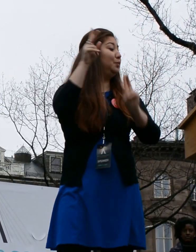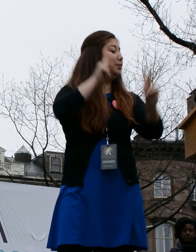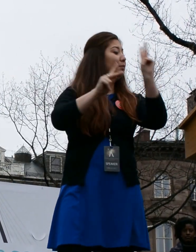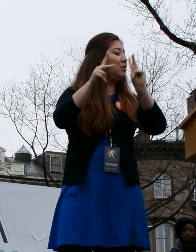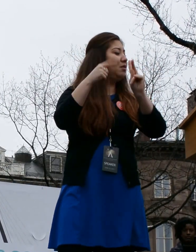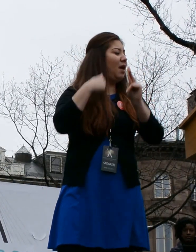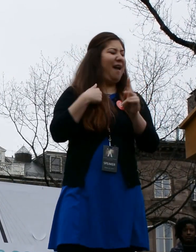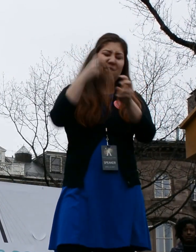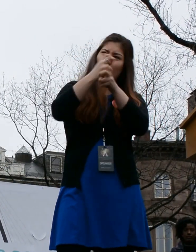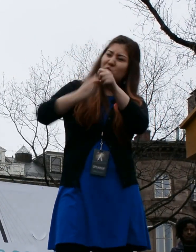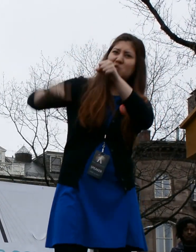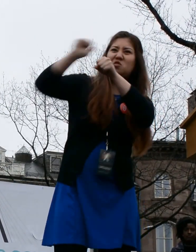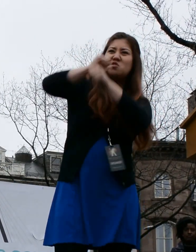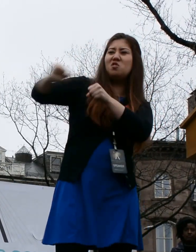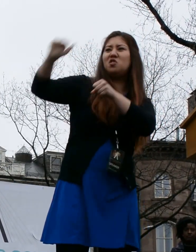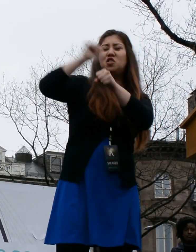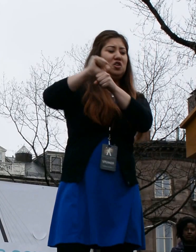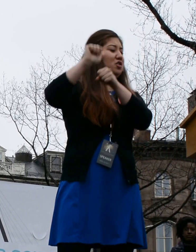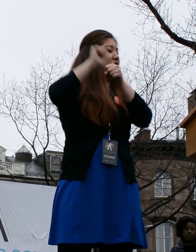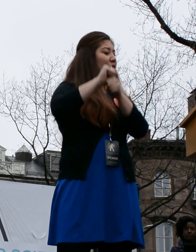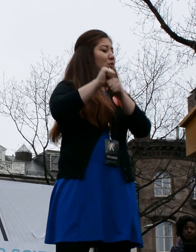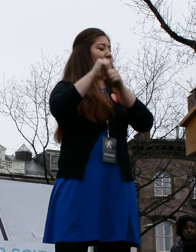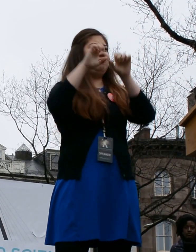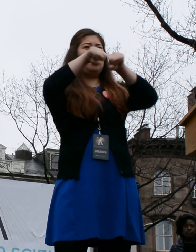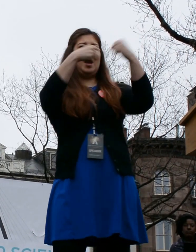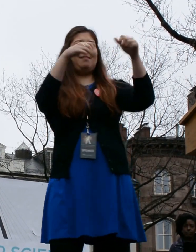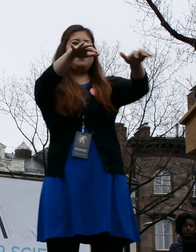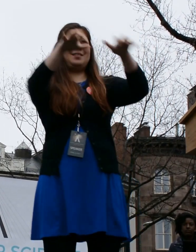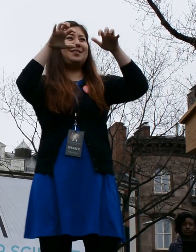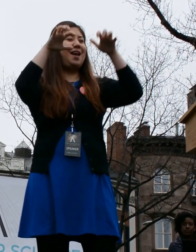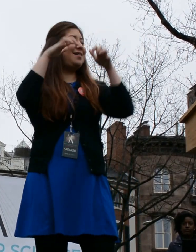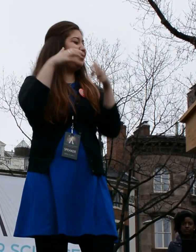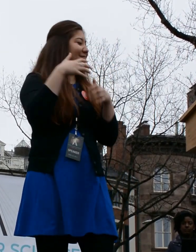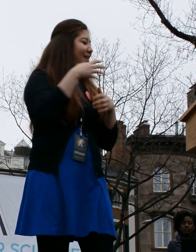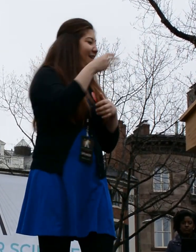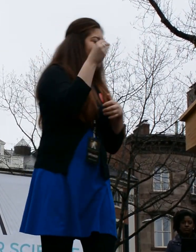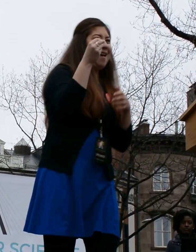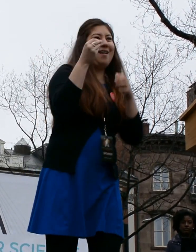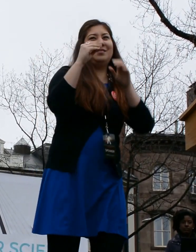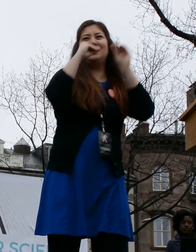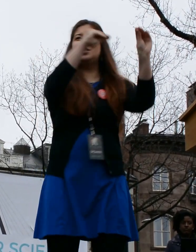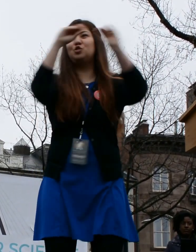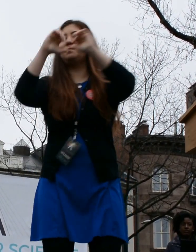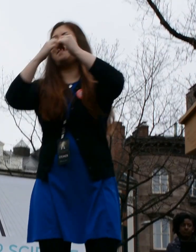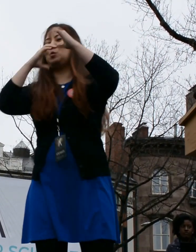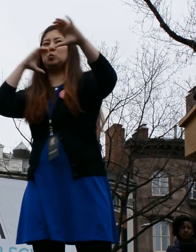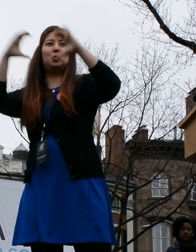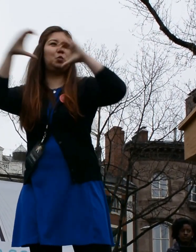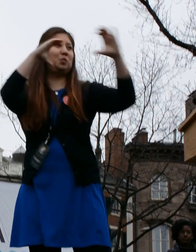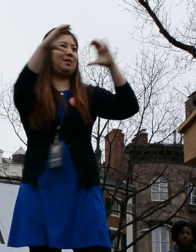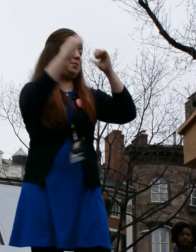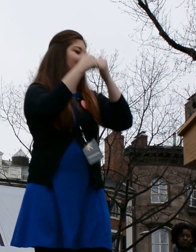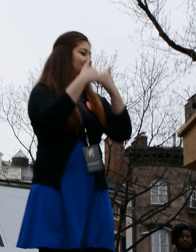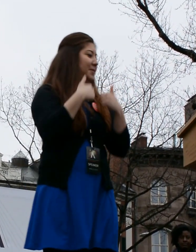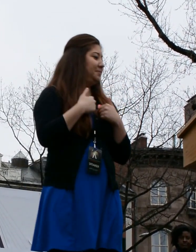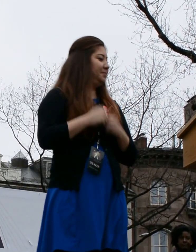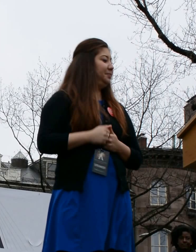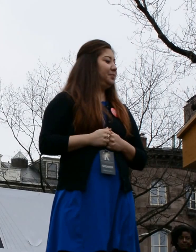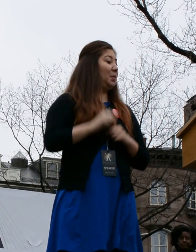people, I have to work harder to break the ice and to teach them how to communicate with me. When I